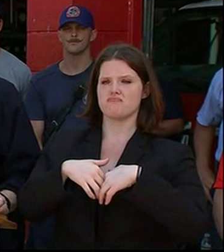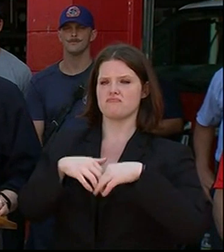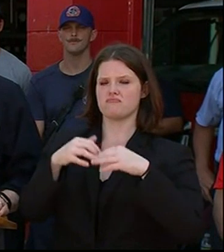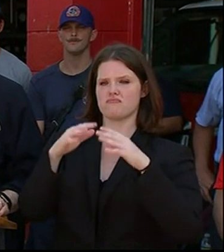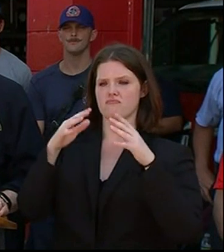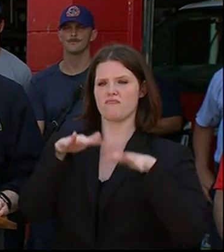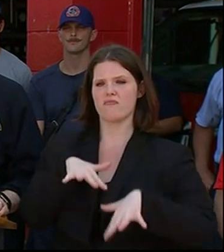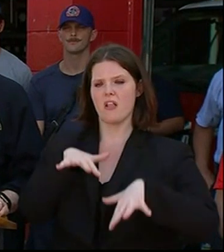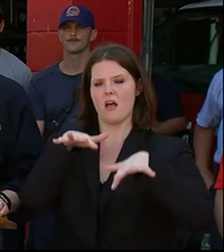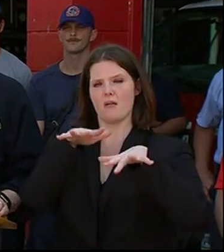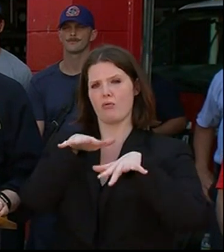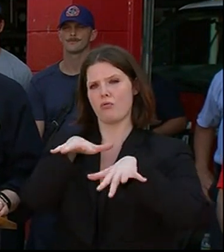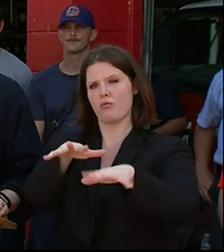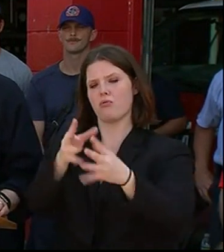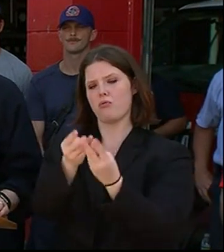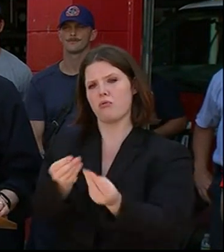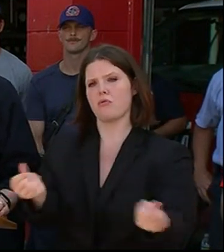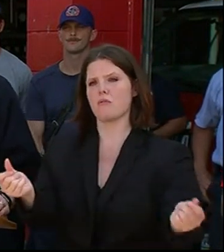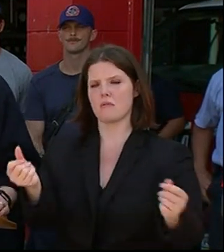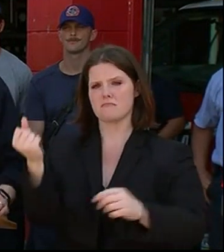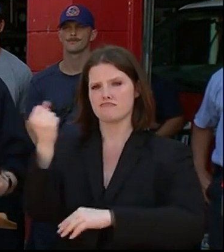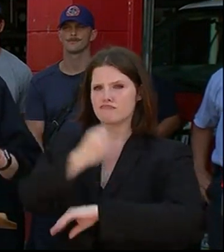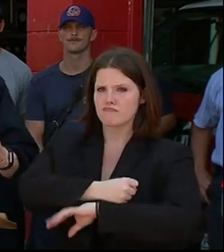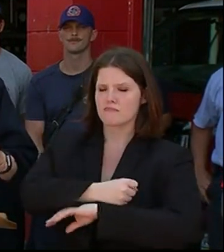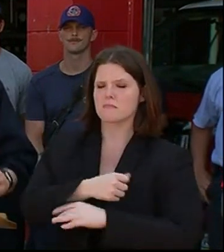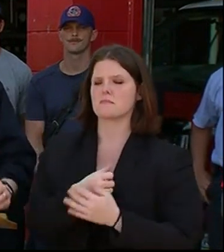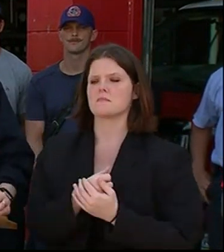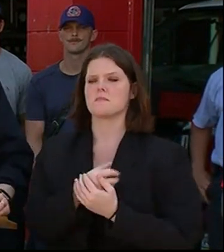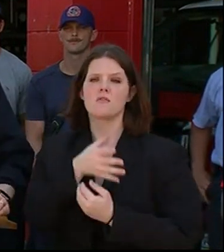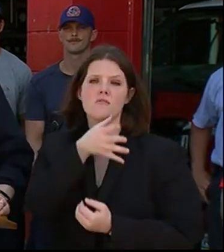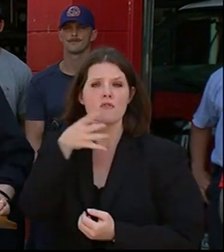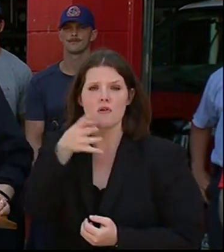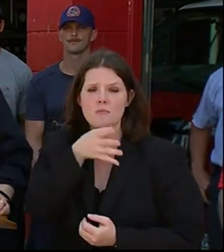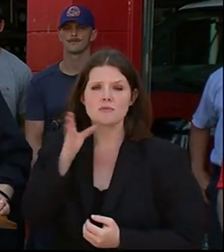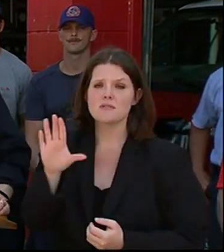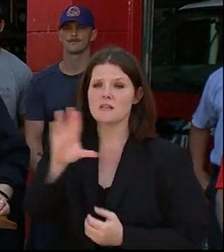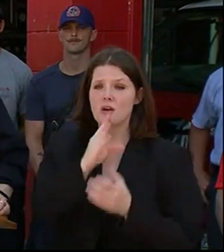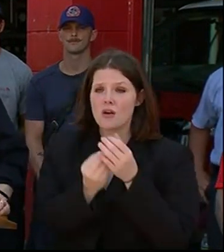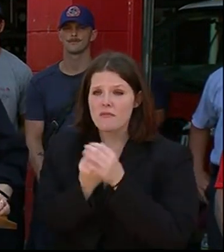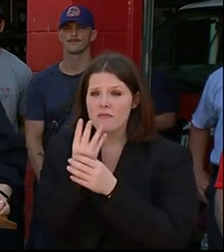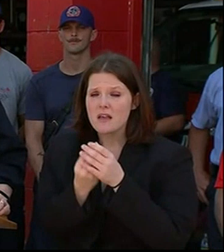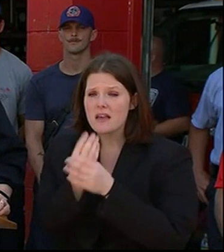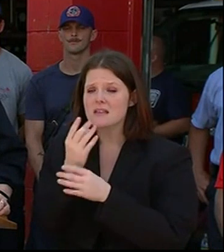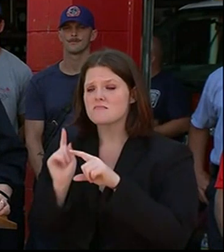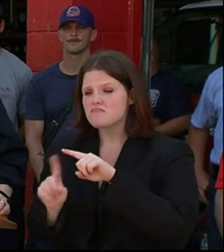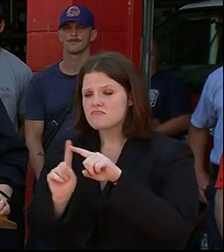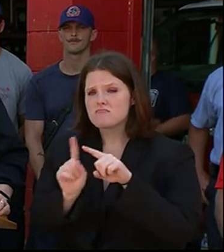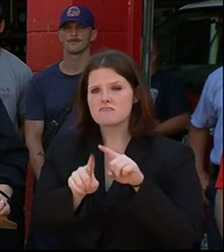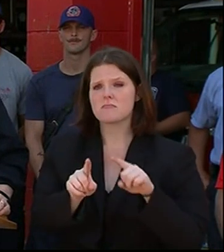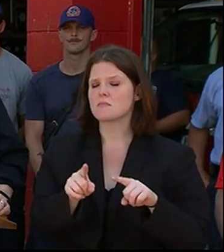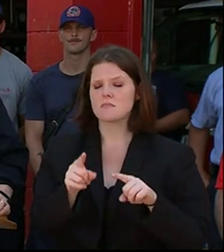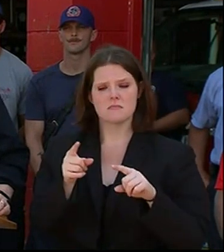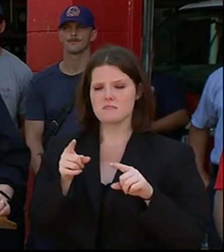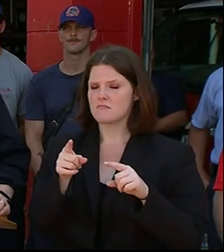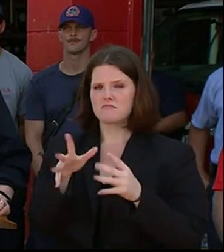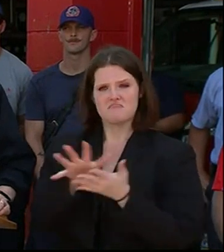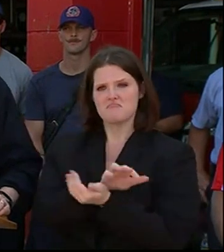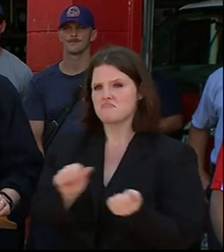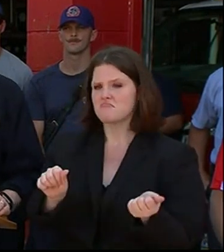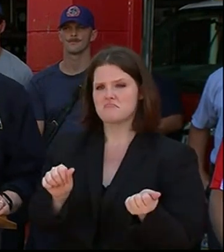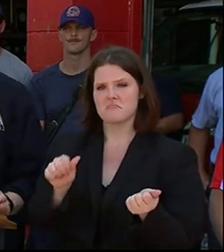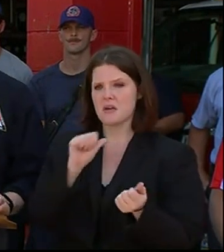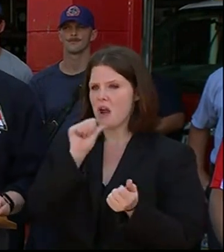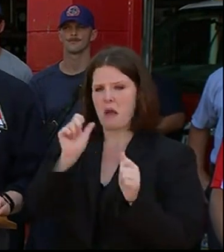away. Farmers who had a majority of crops in their field that they were not able to harvest